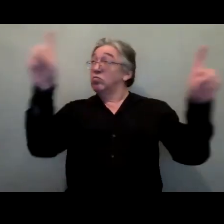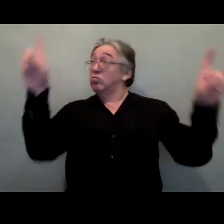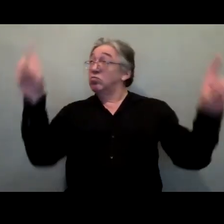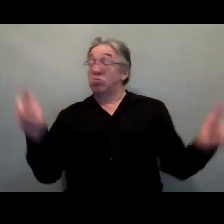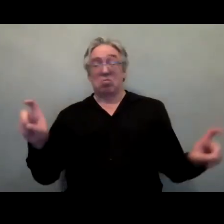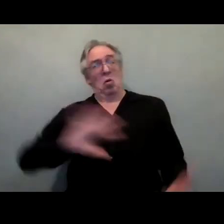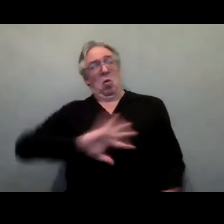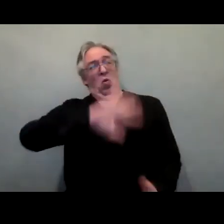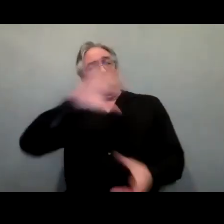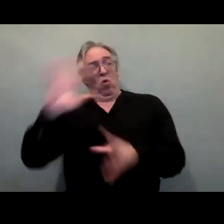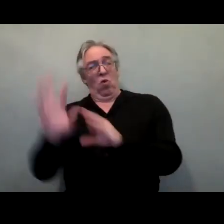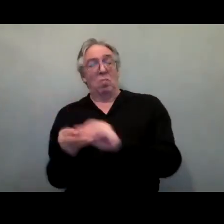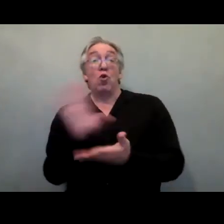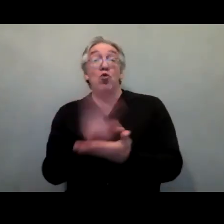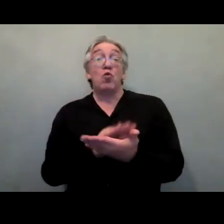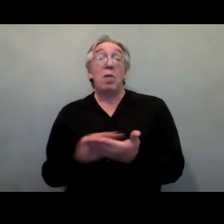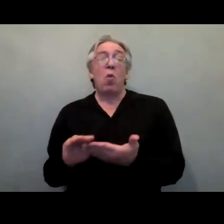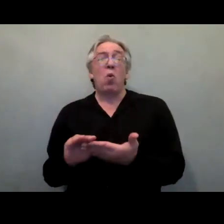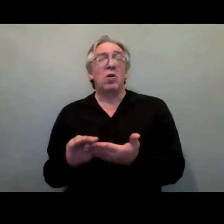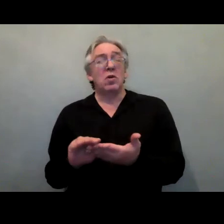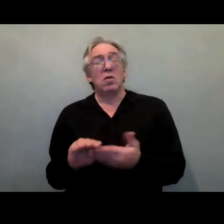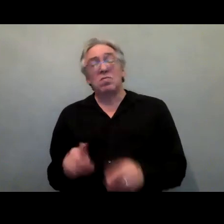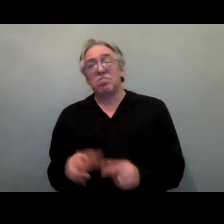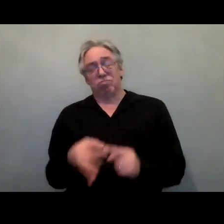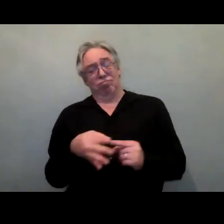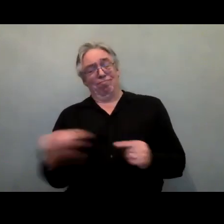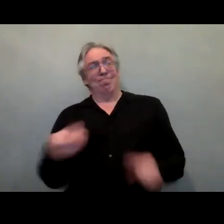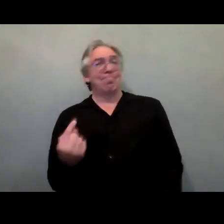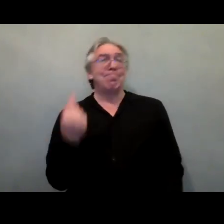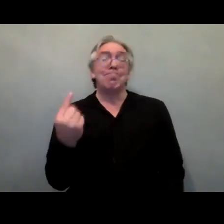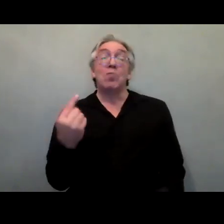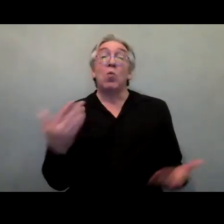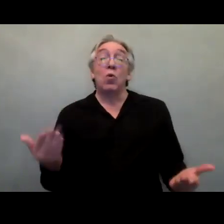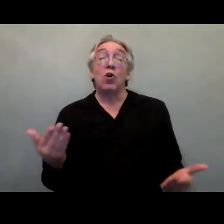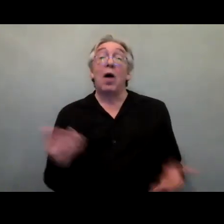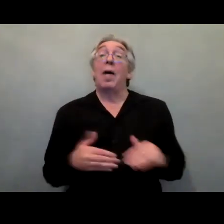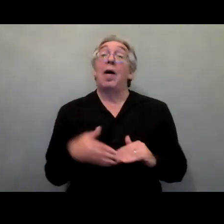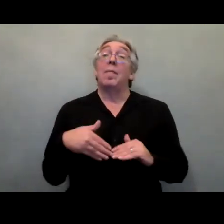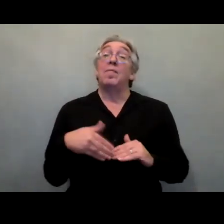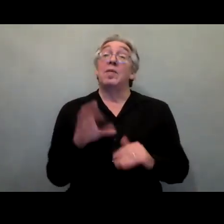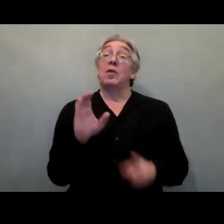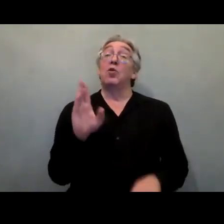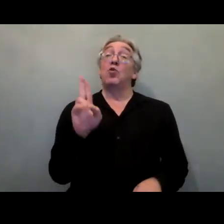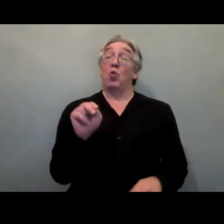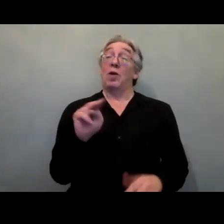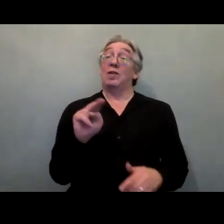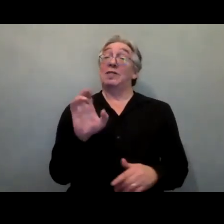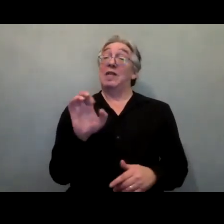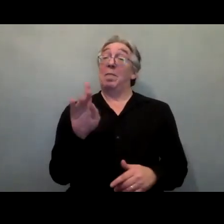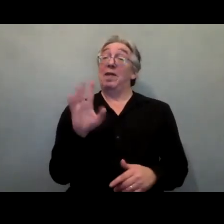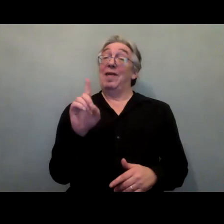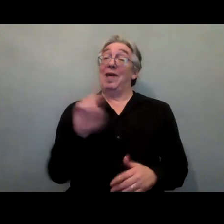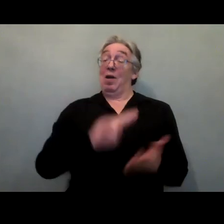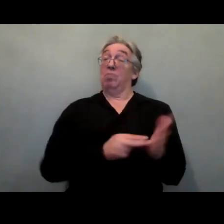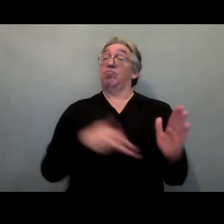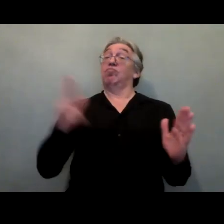that since the adoption of the CRPD, there has been an increase in the attention paid by the international cooperation community to